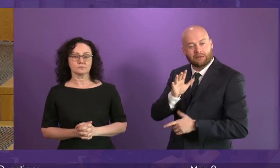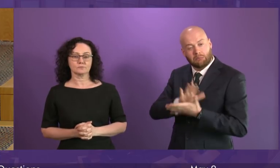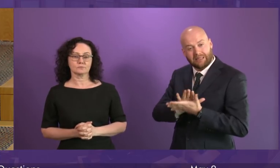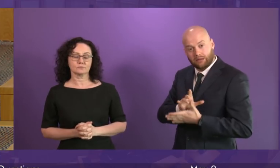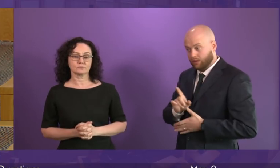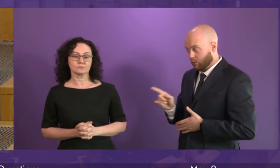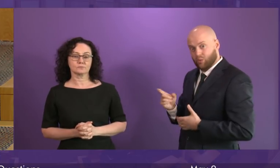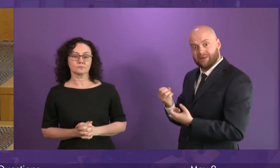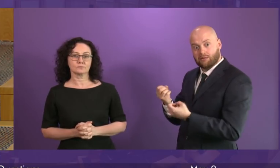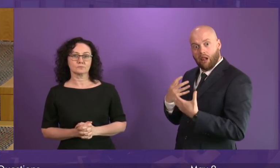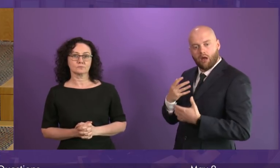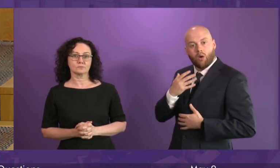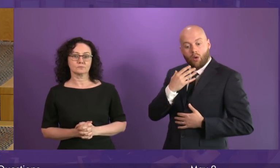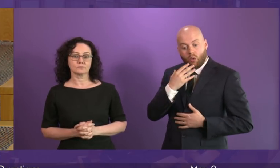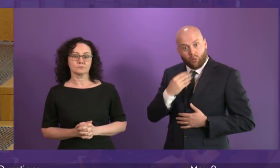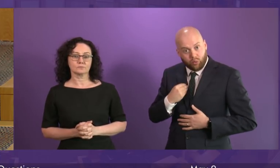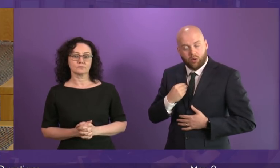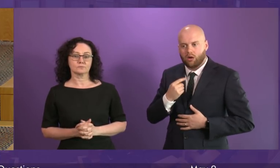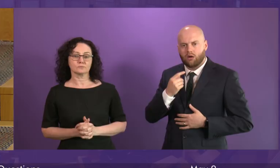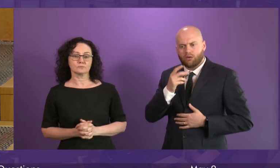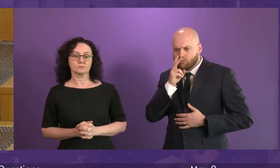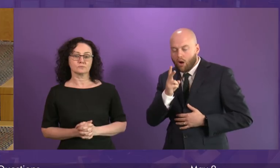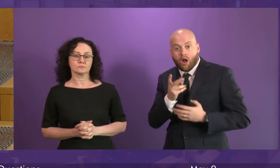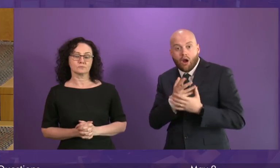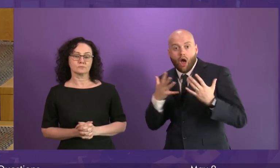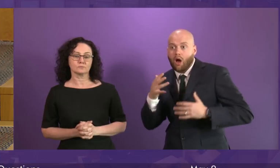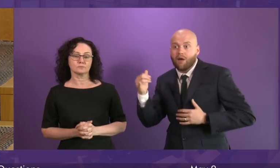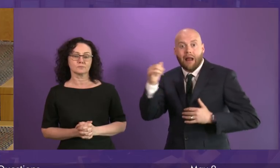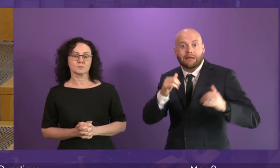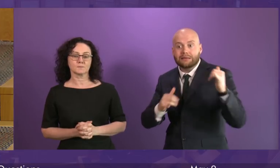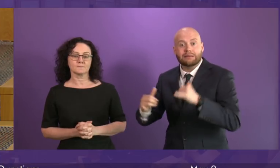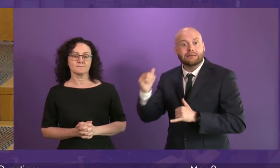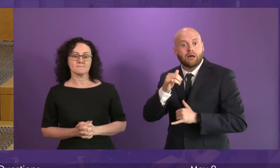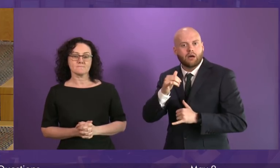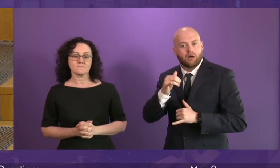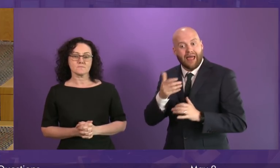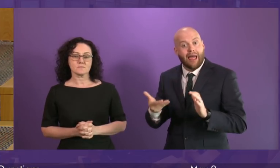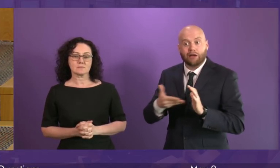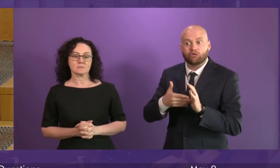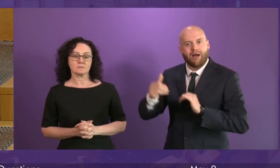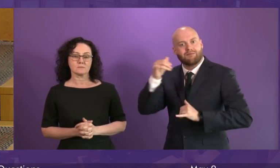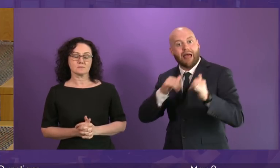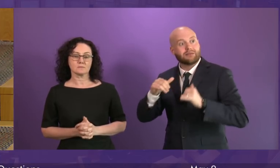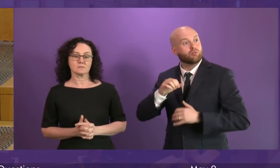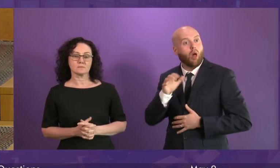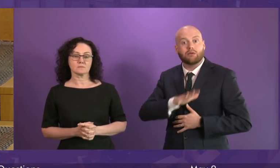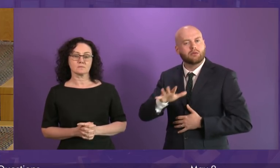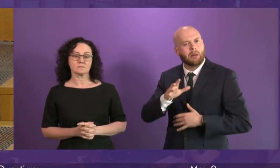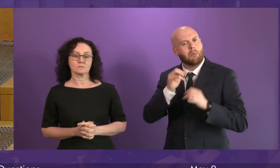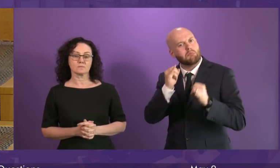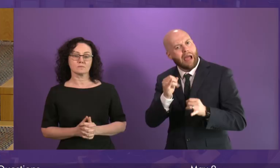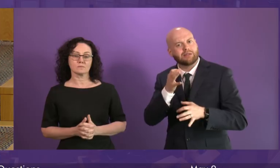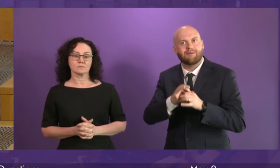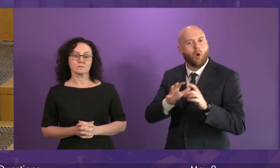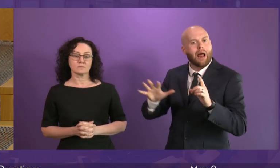recently discovered that hundreds of extra flights are bad for climate change? So will the government now ditch its support